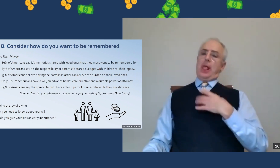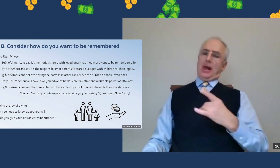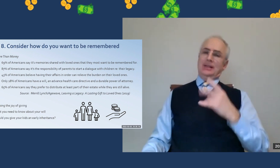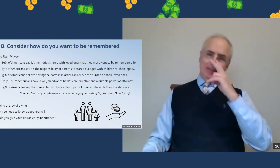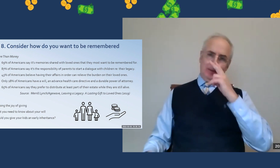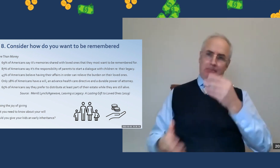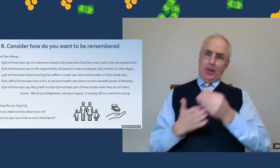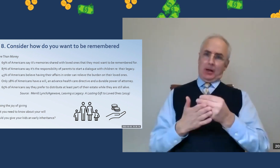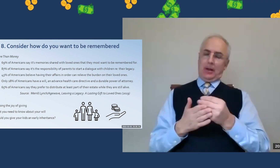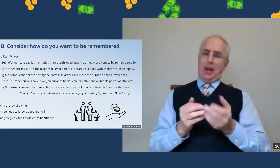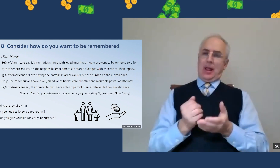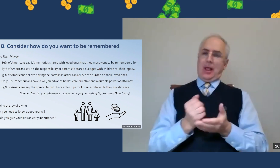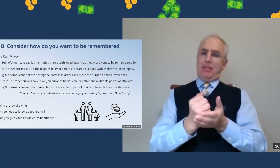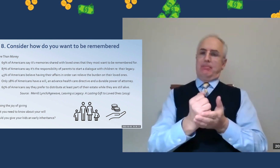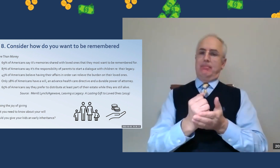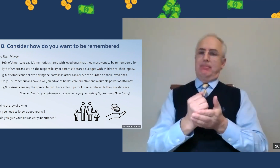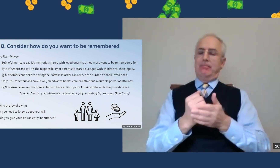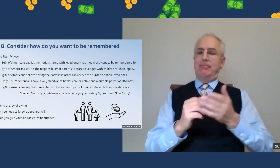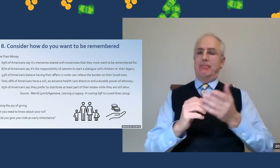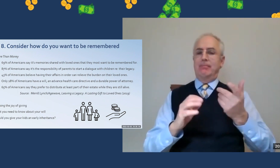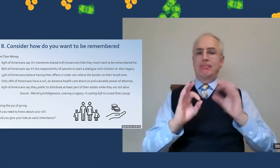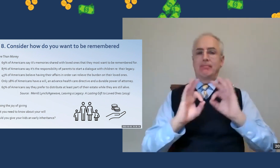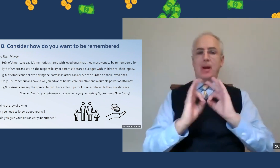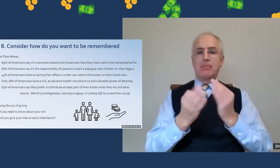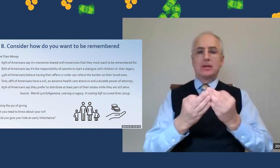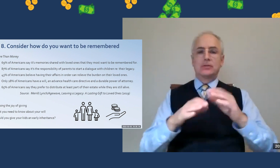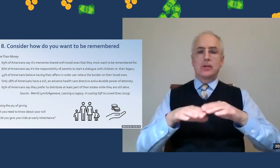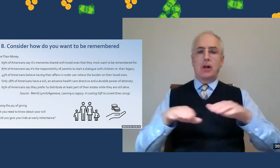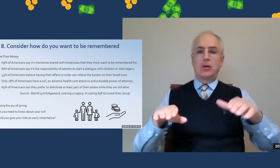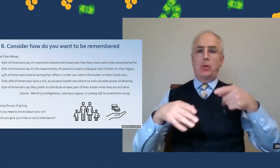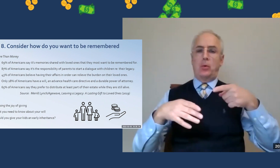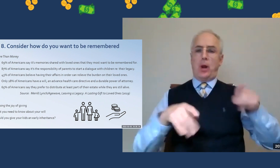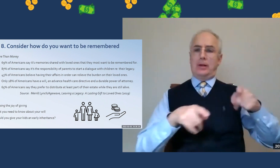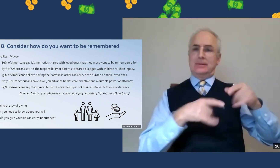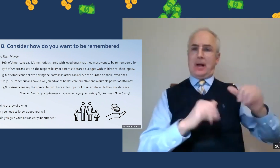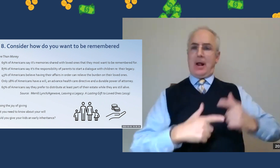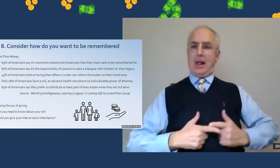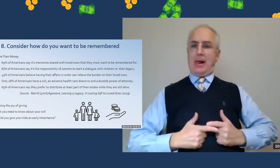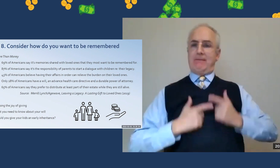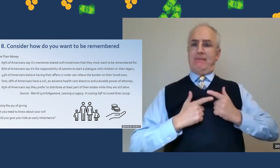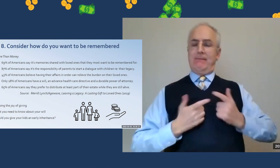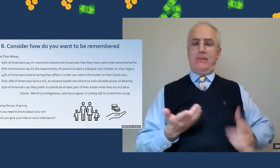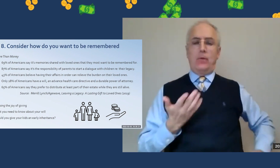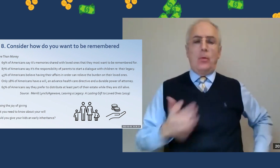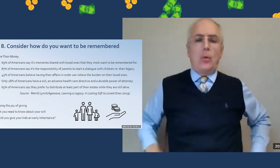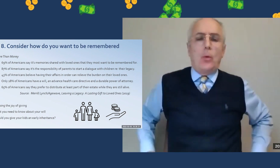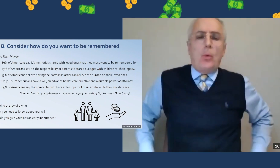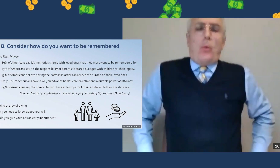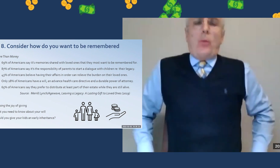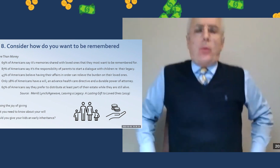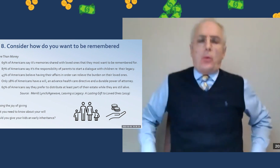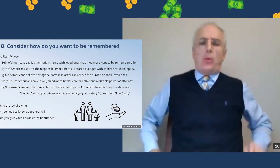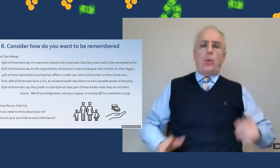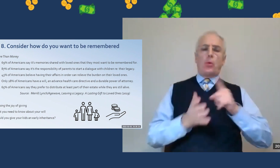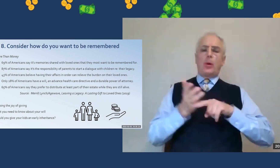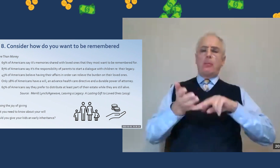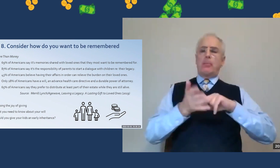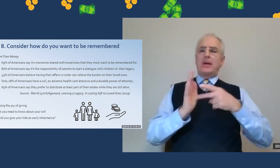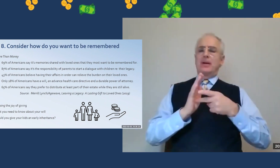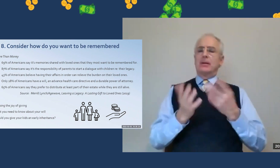Now, 65% of Americans say that they would prefer to distribute at least part of their estate while they are still alive to